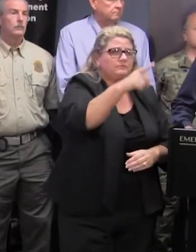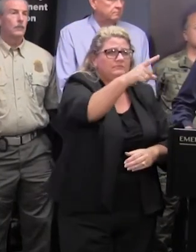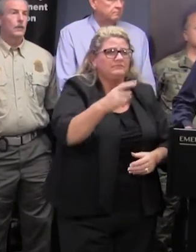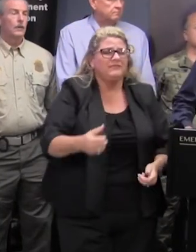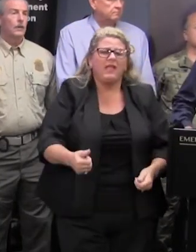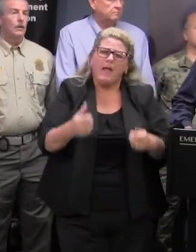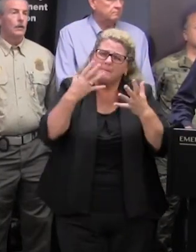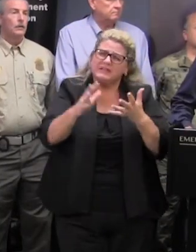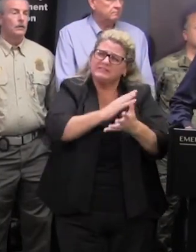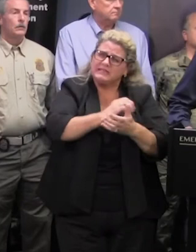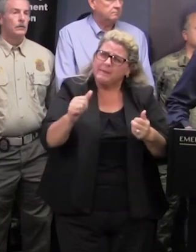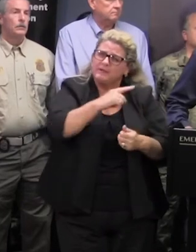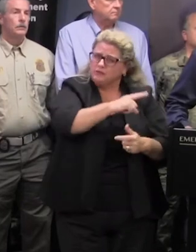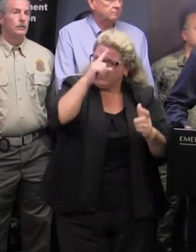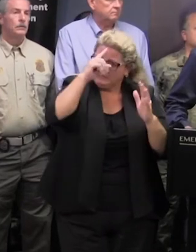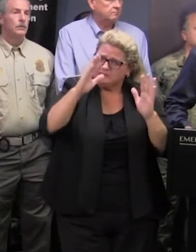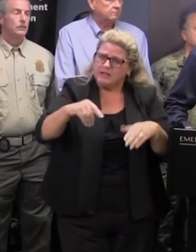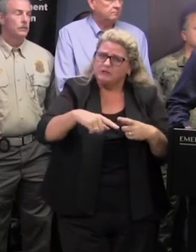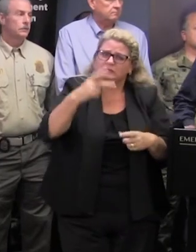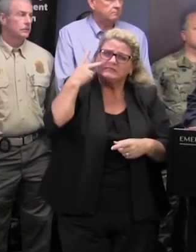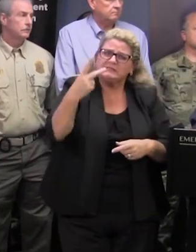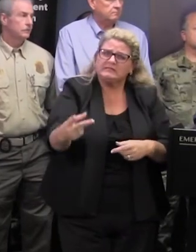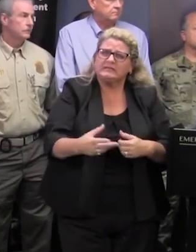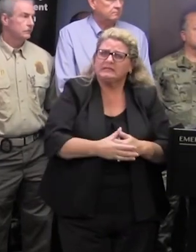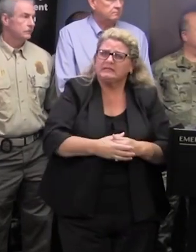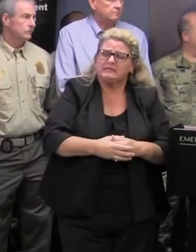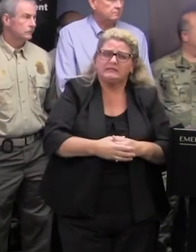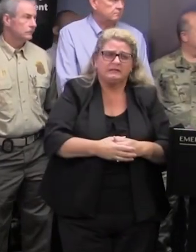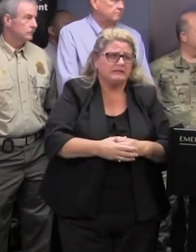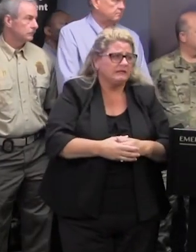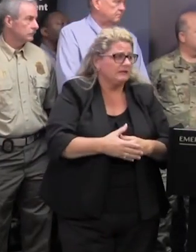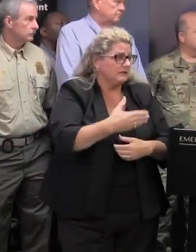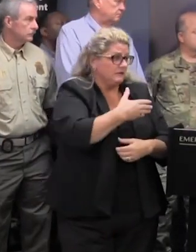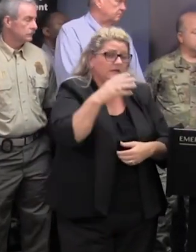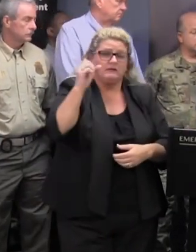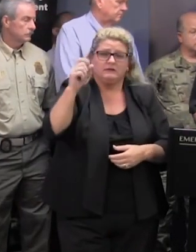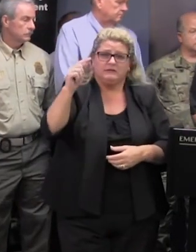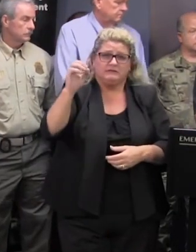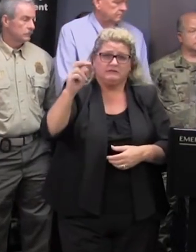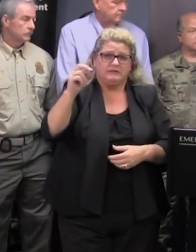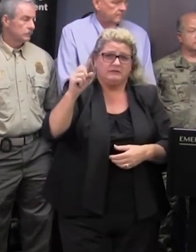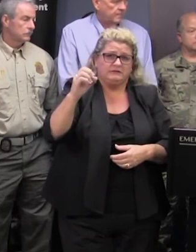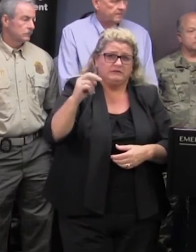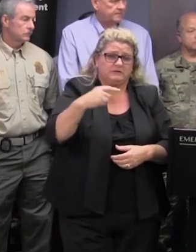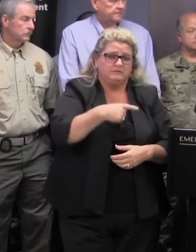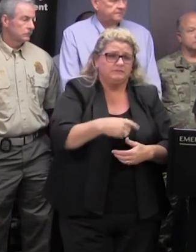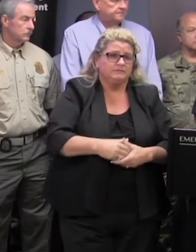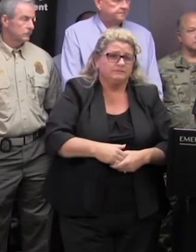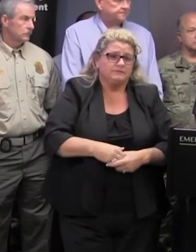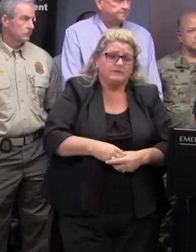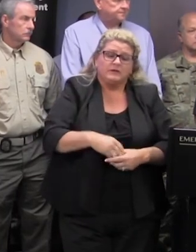much damage you guys are expected to see in all these areas that's mr stenson yes it's uh